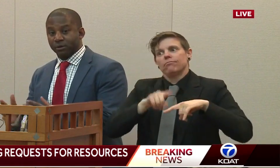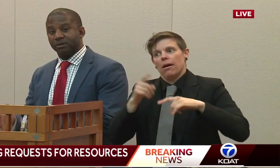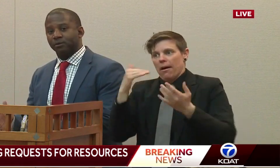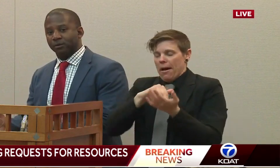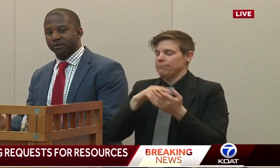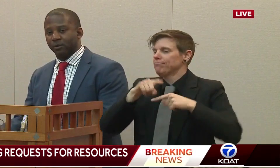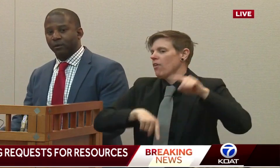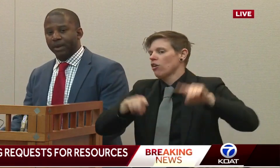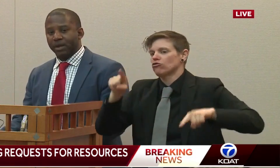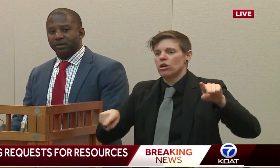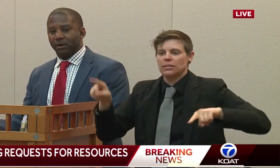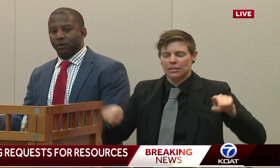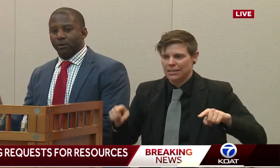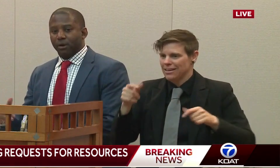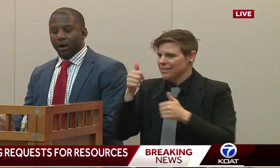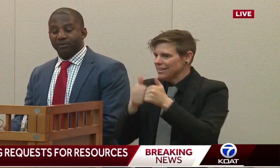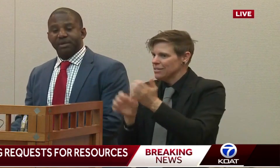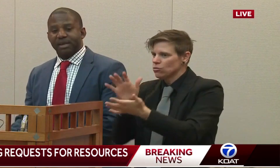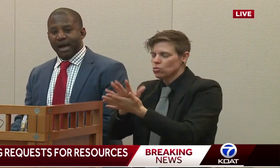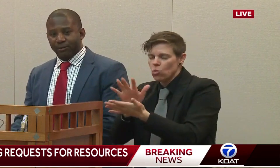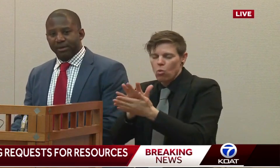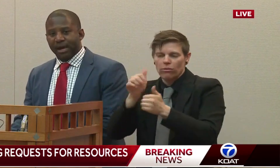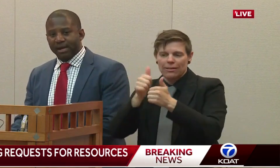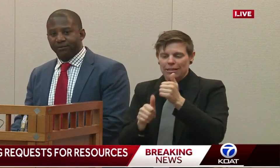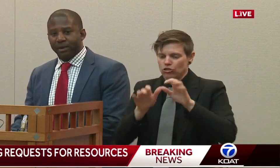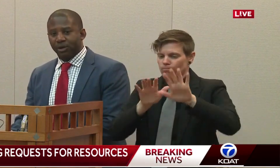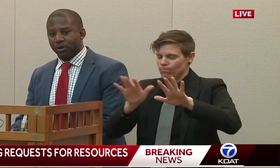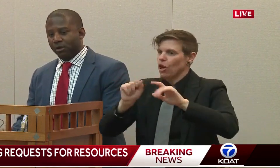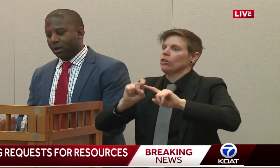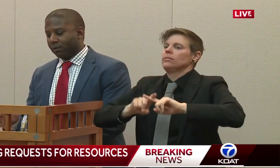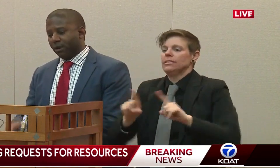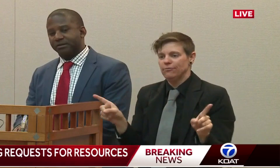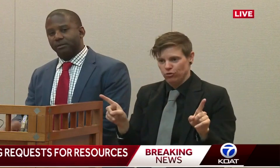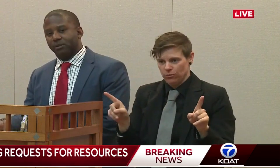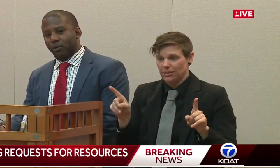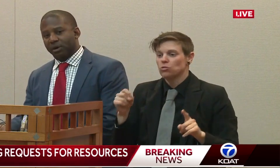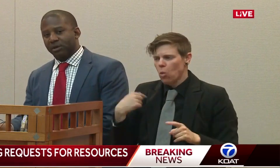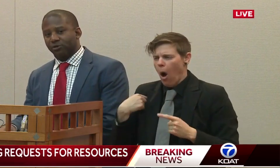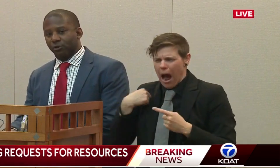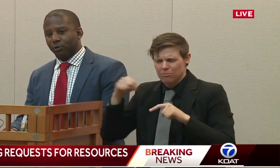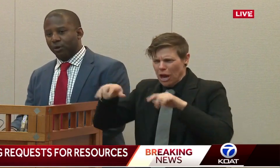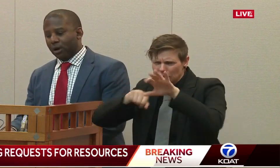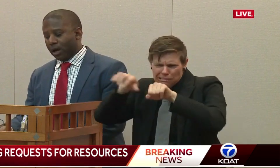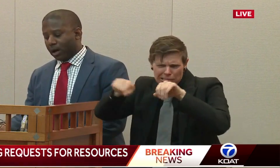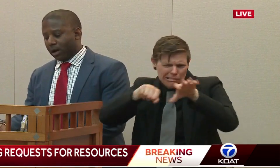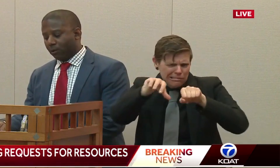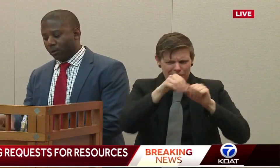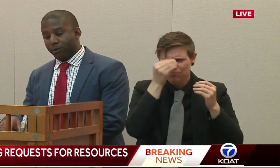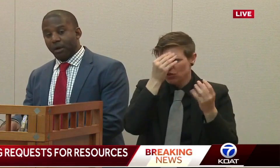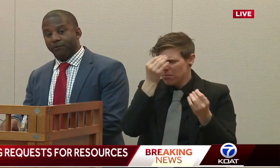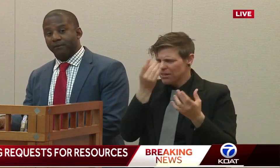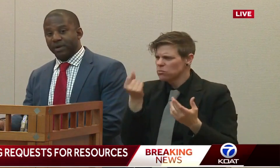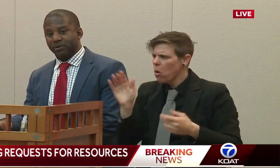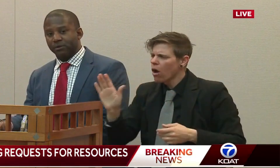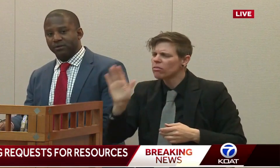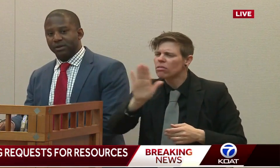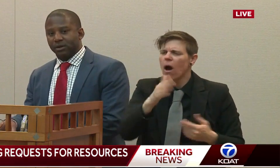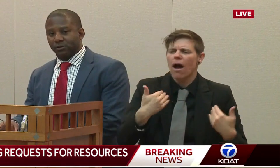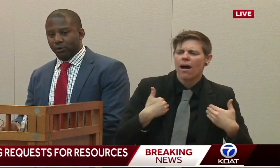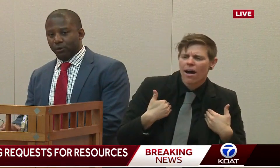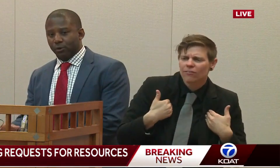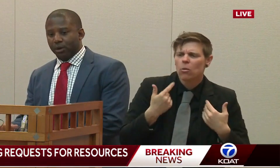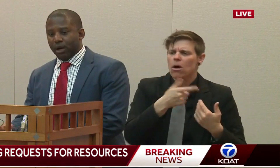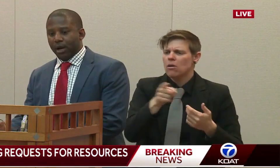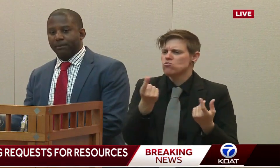district to district and school to school. So we've been gathering that information. We've also been working to work with all of our vendors